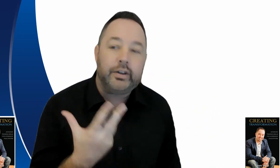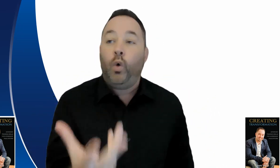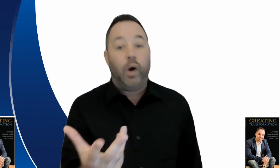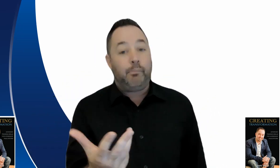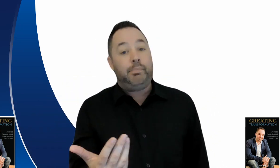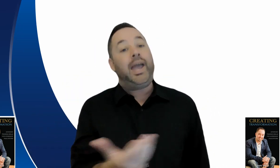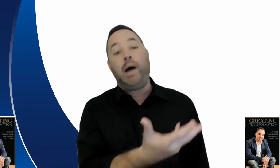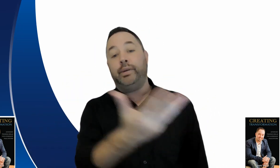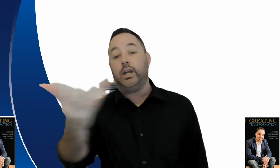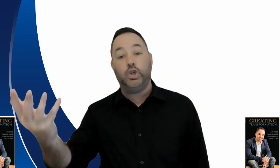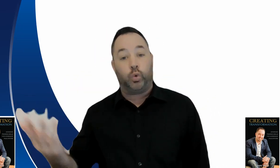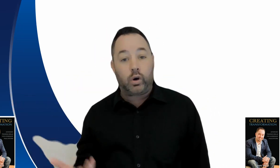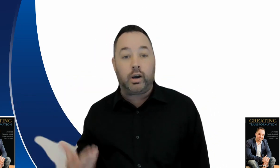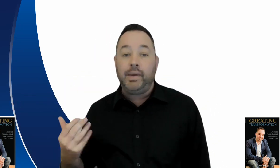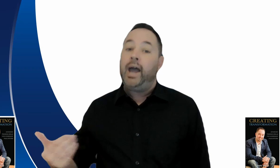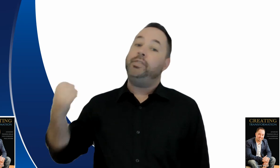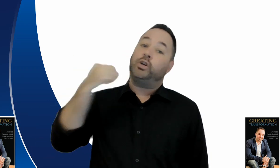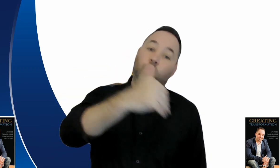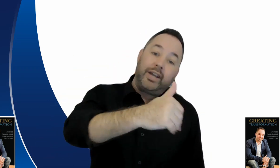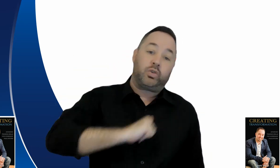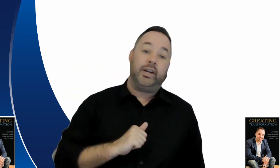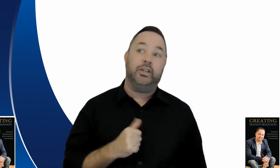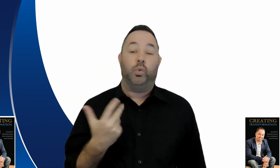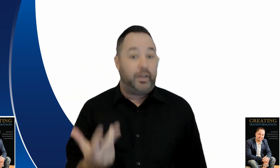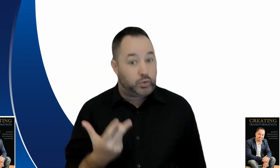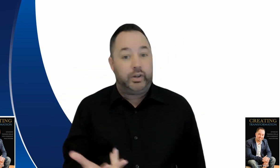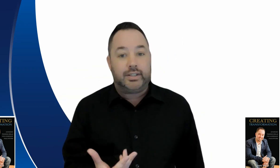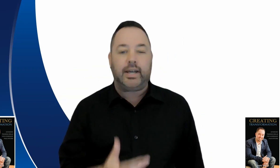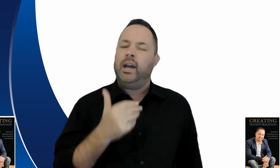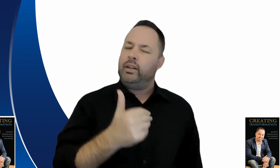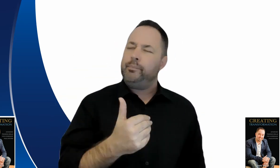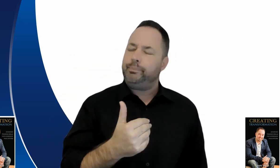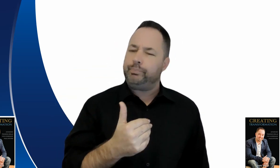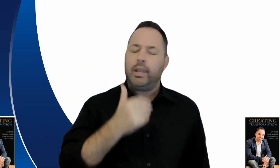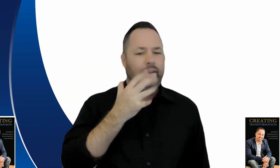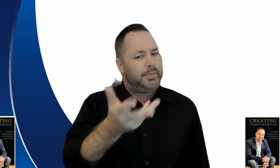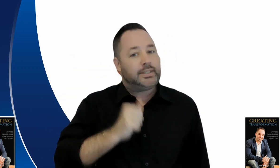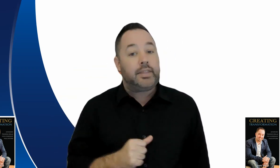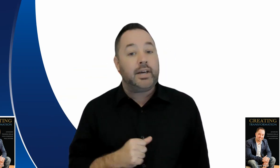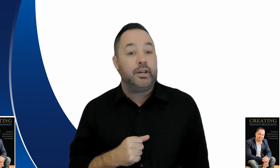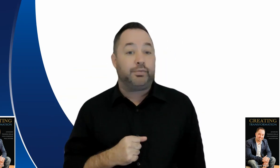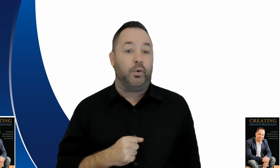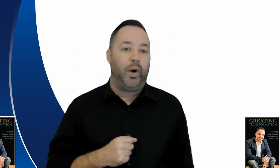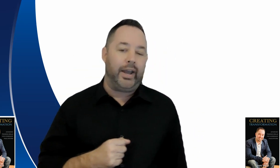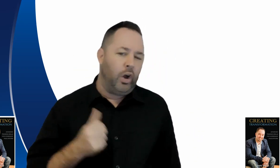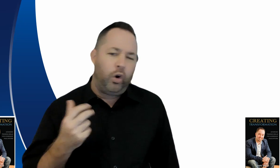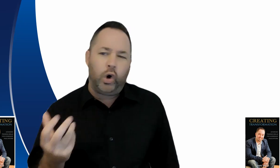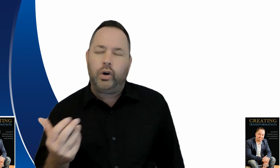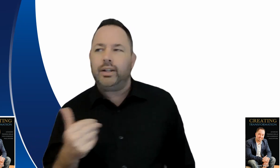what may be happening in your room and the great train is the one that's willing to say yeah let me say that a different way or